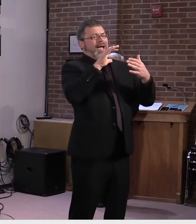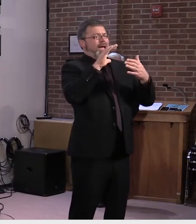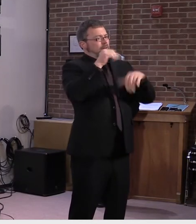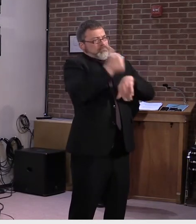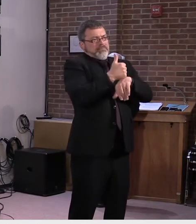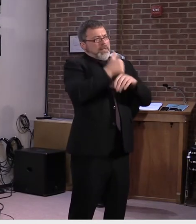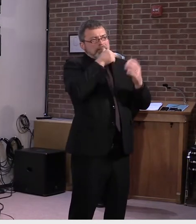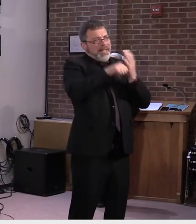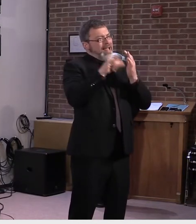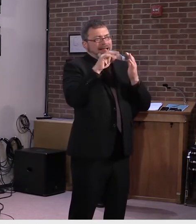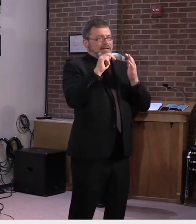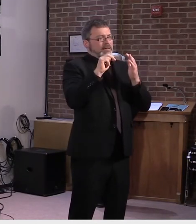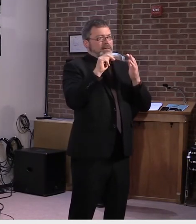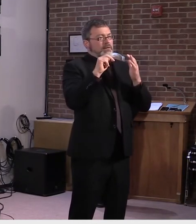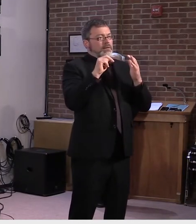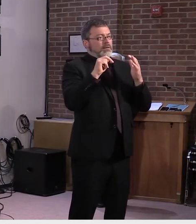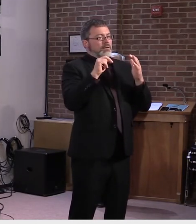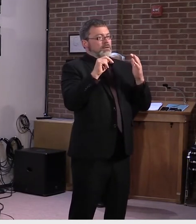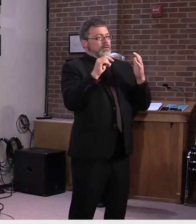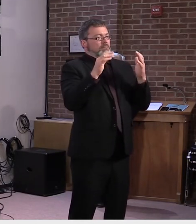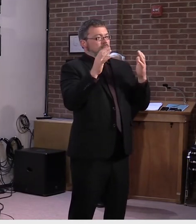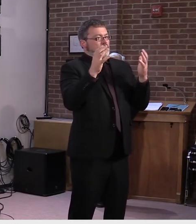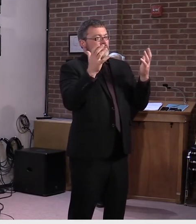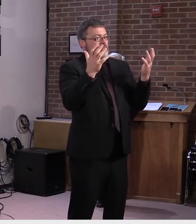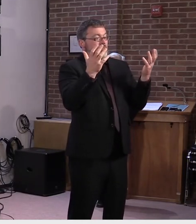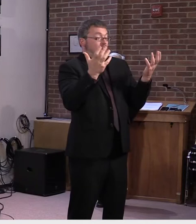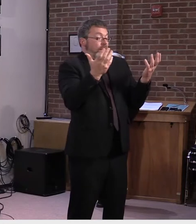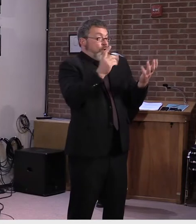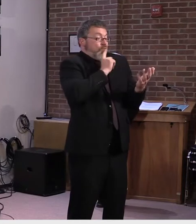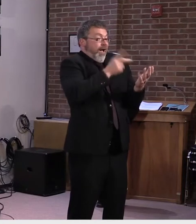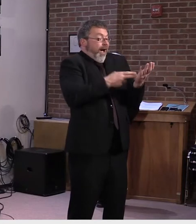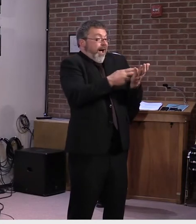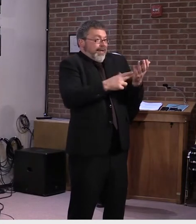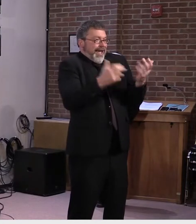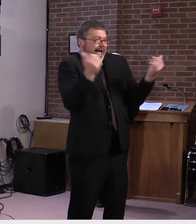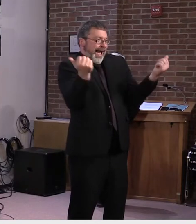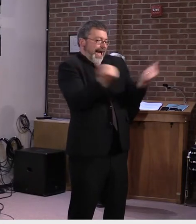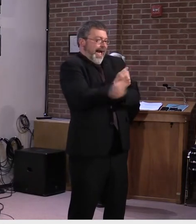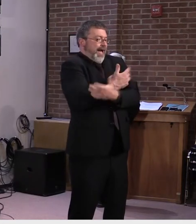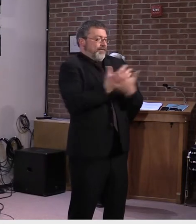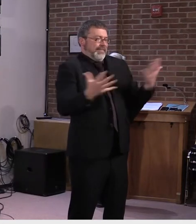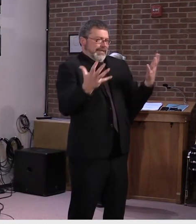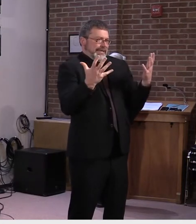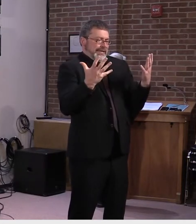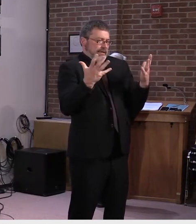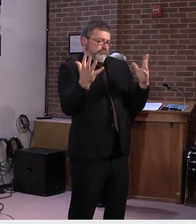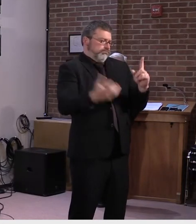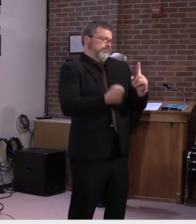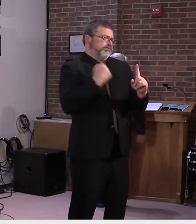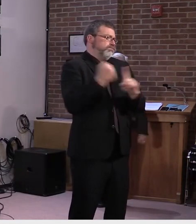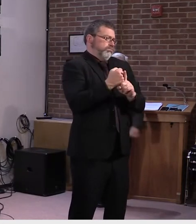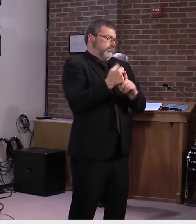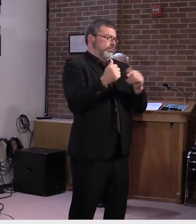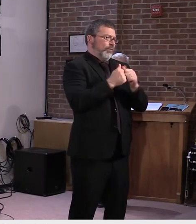program we have in place could be impacted. But I was, uh, relieved to hear that, uh, the, uh, the postal, um,